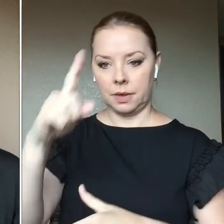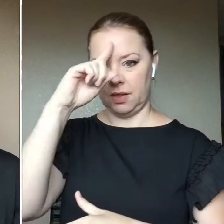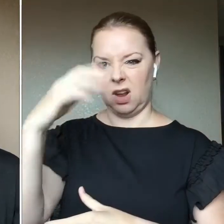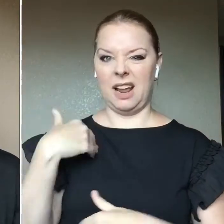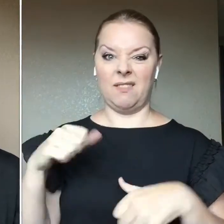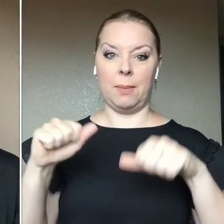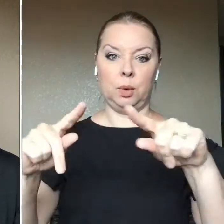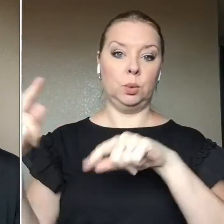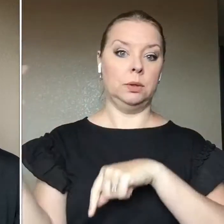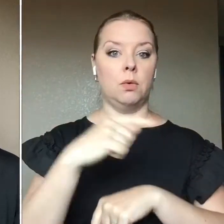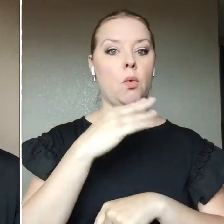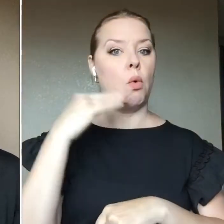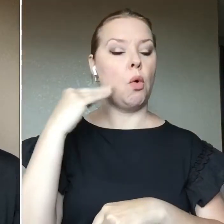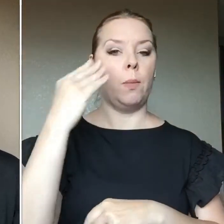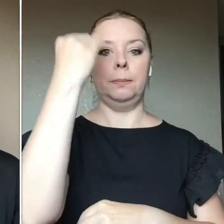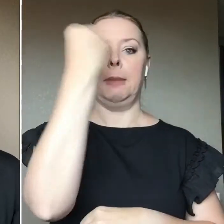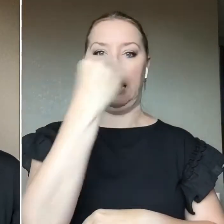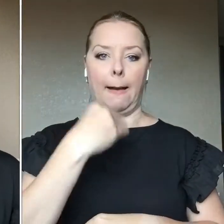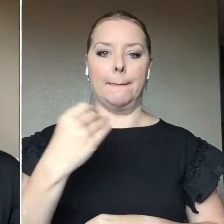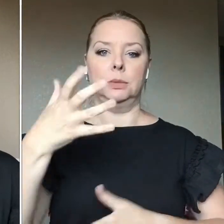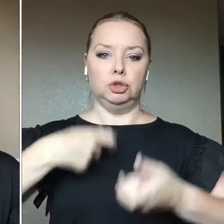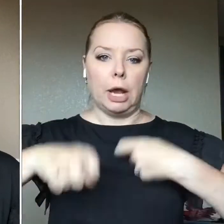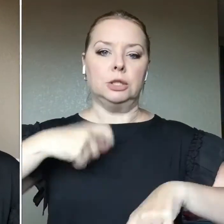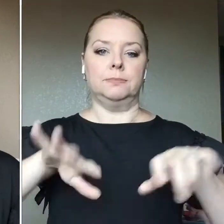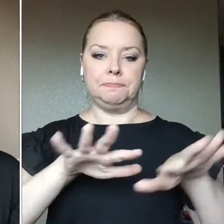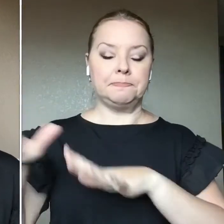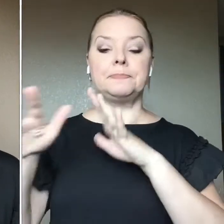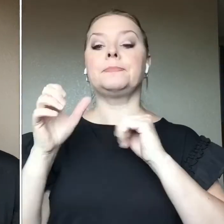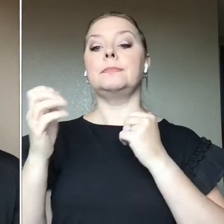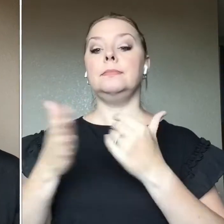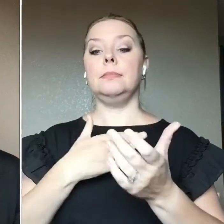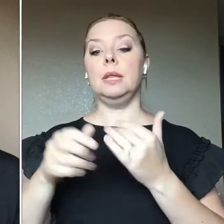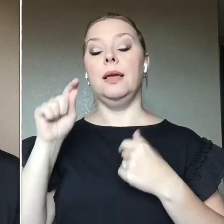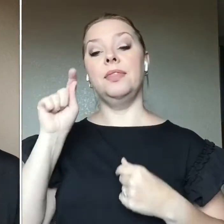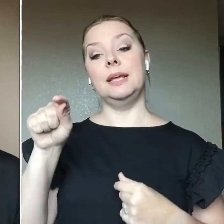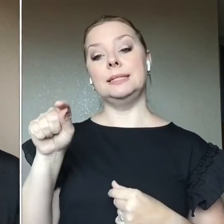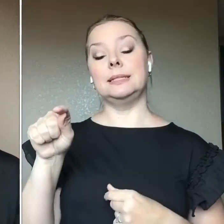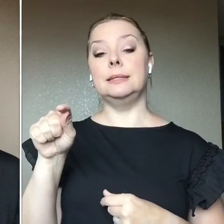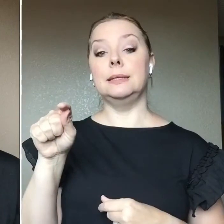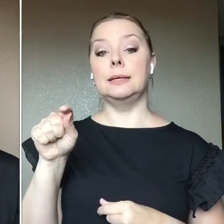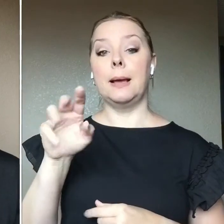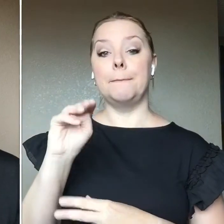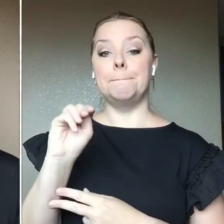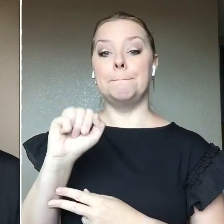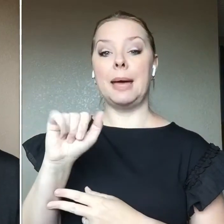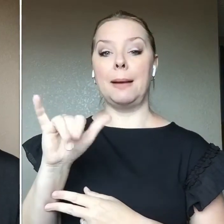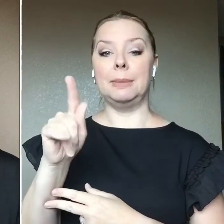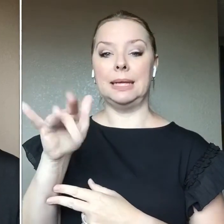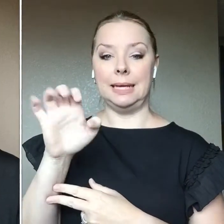and get my makeup done and whatnot. So this is the Maybelline Natural Smokes